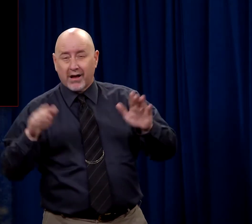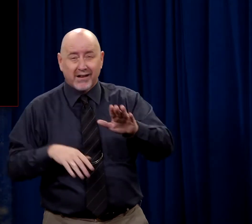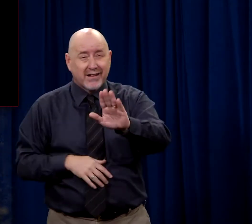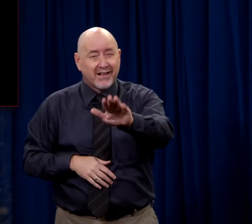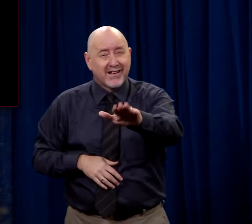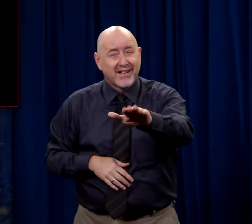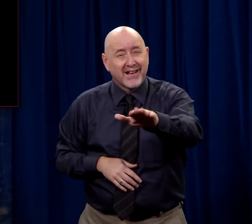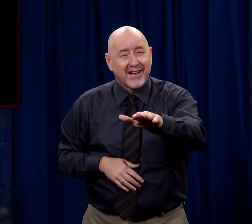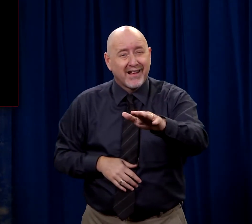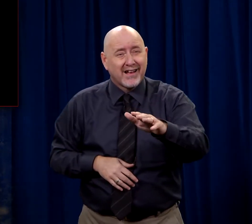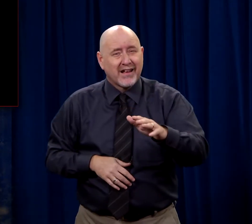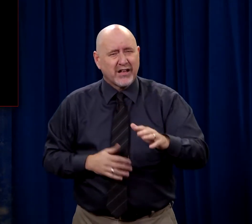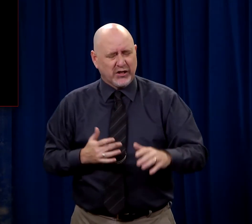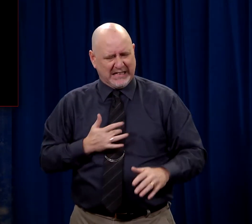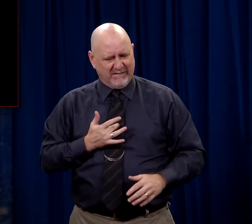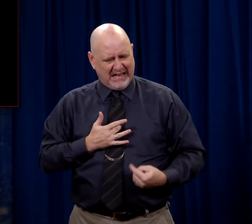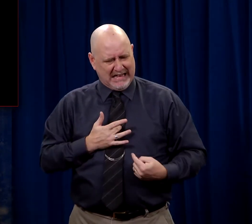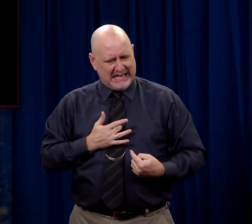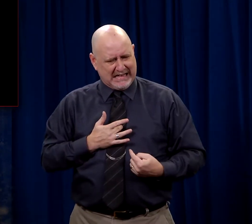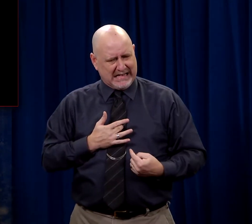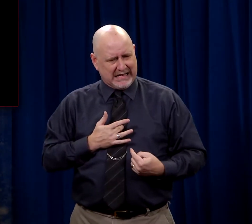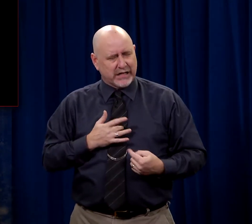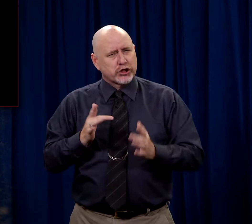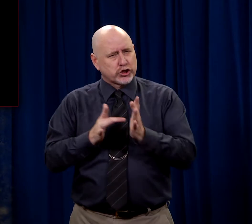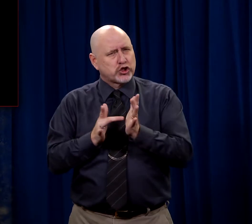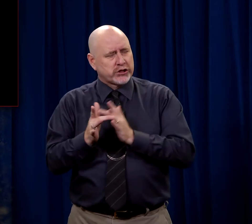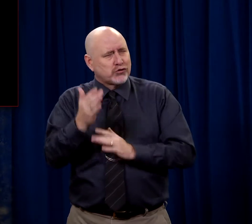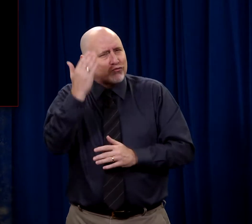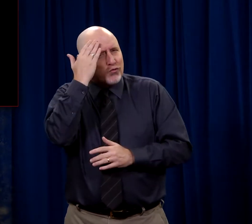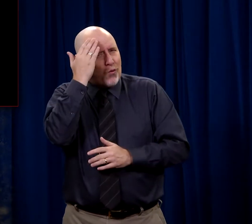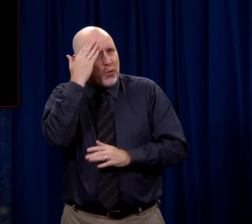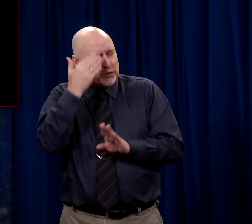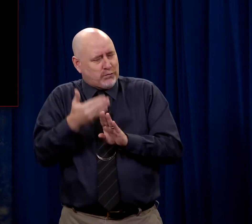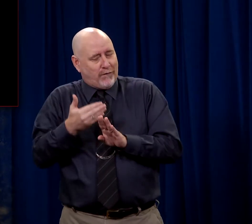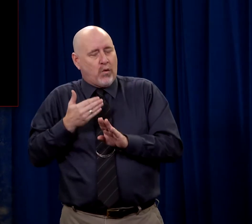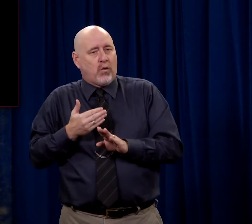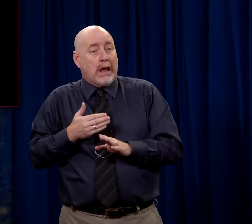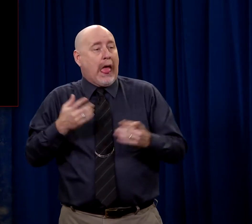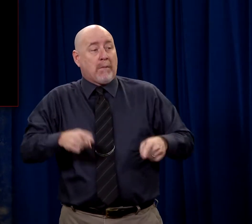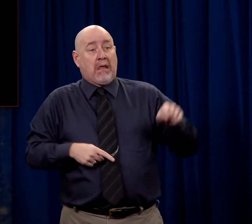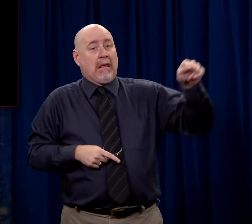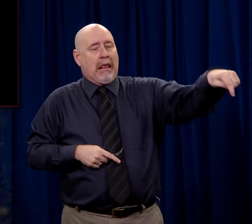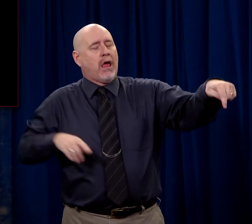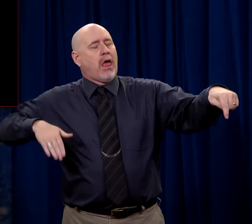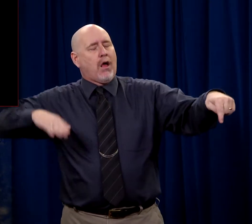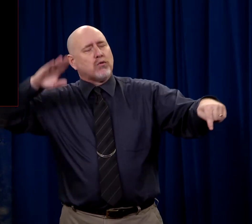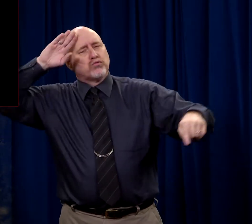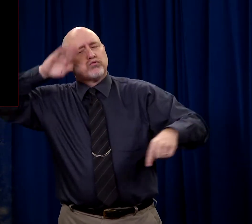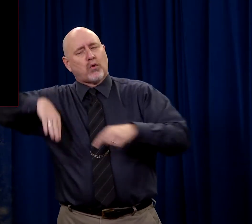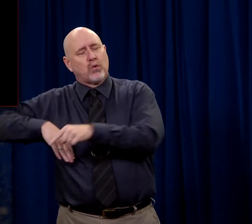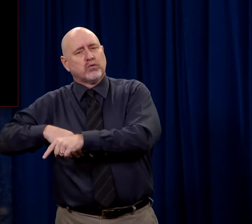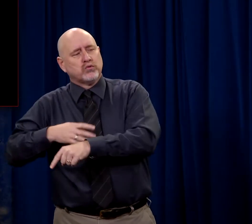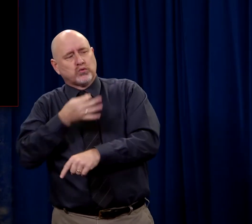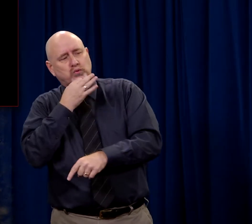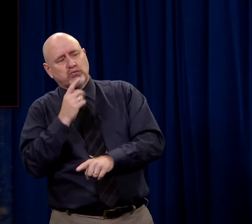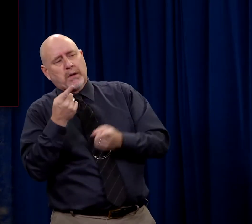Now you get this sense that Jesus knows. I mean it hasn't happened yet. He just knows what's